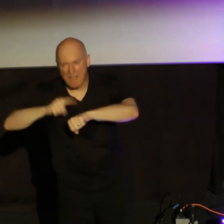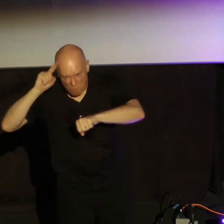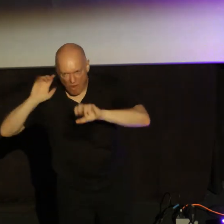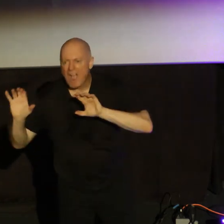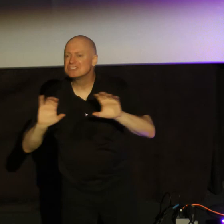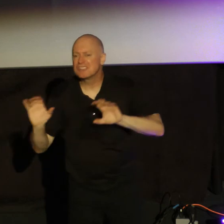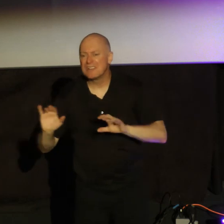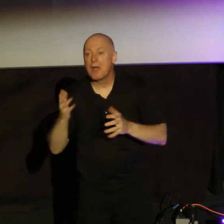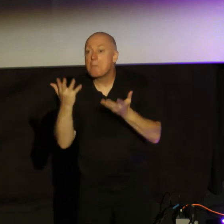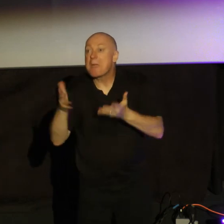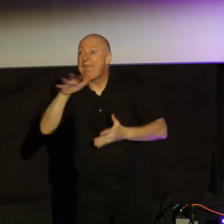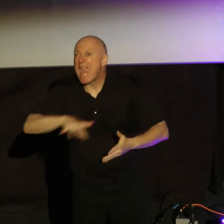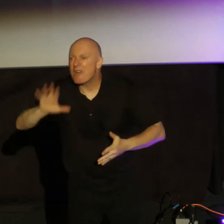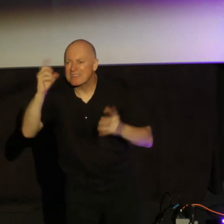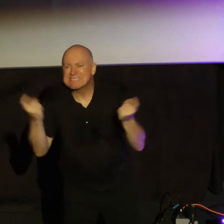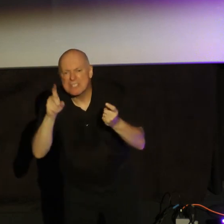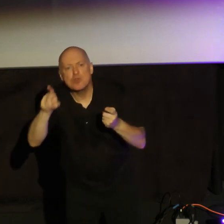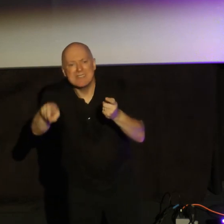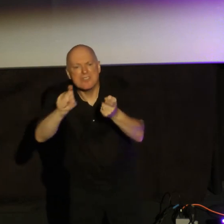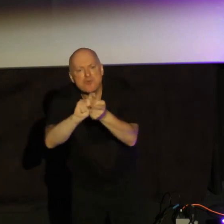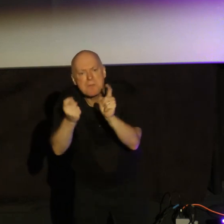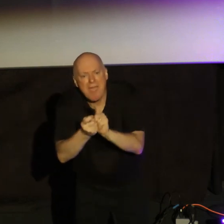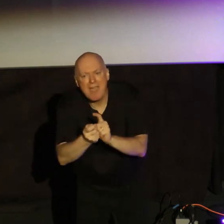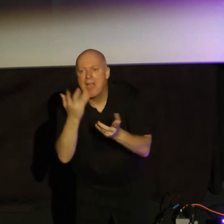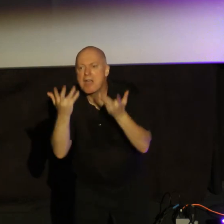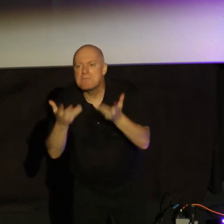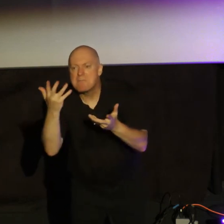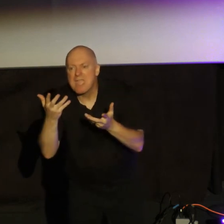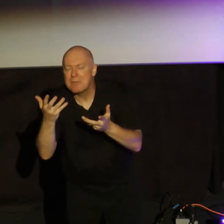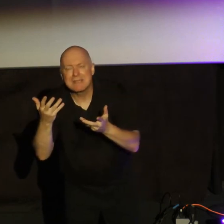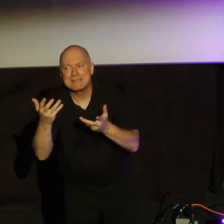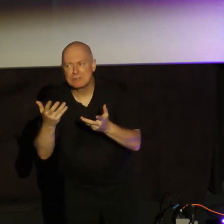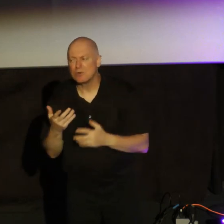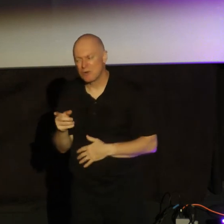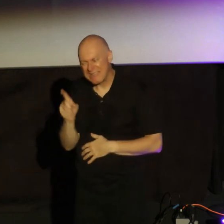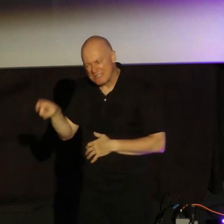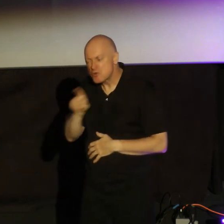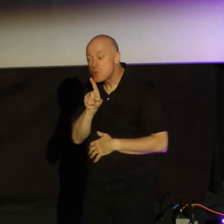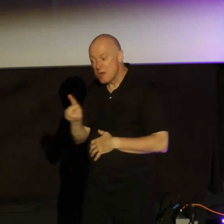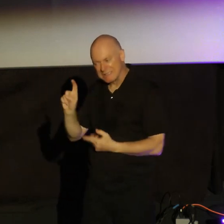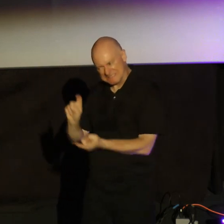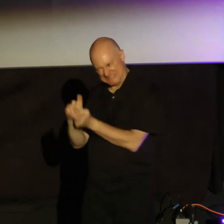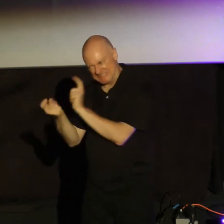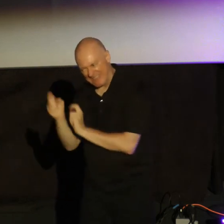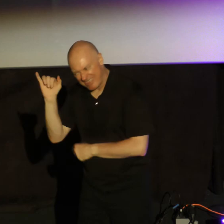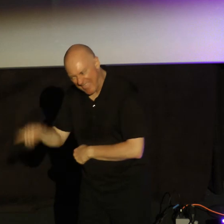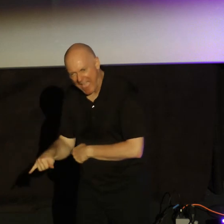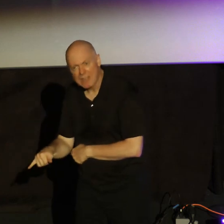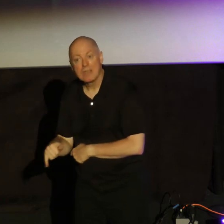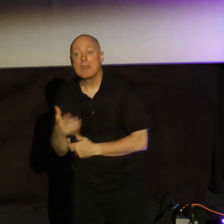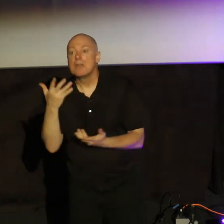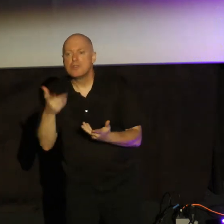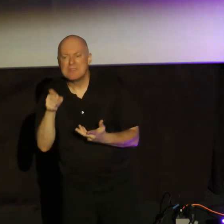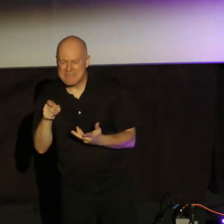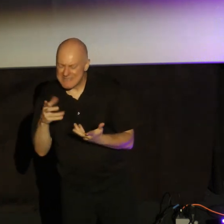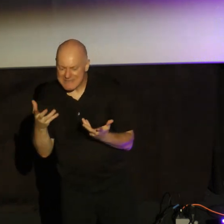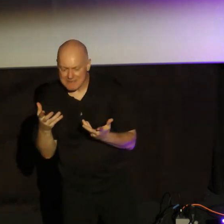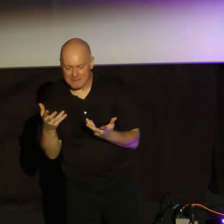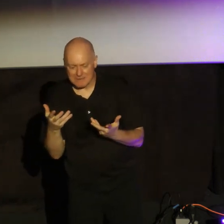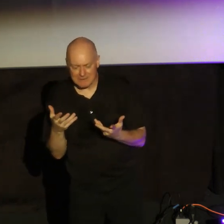Maybe there's an area of sin you need to repent. Maybe there's some radical change that you need to make. And you need to move. And you need to give this to the Lord. And you need